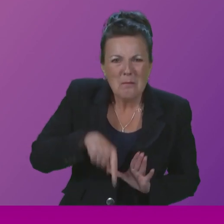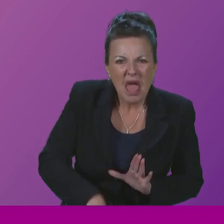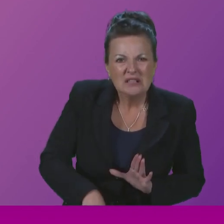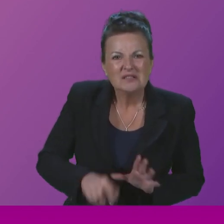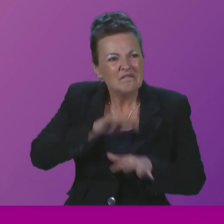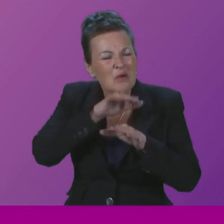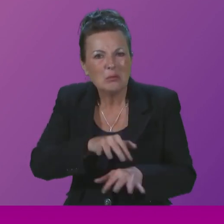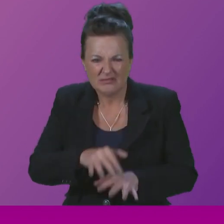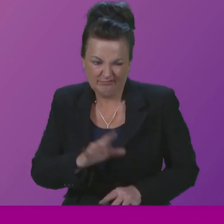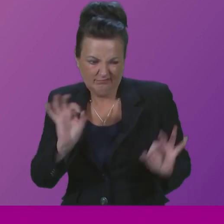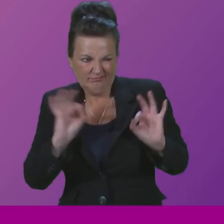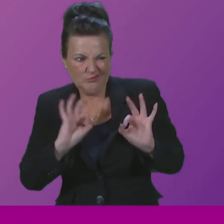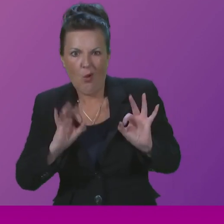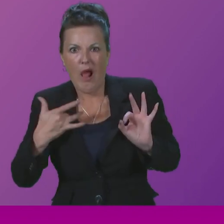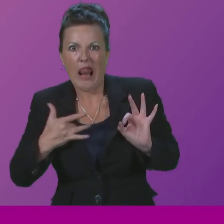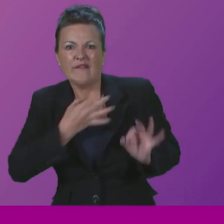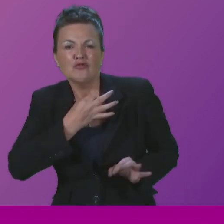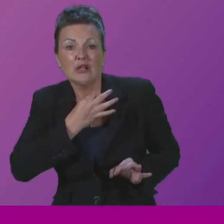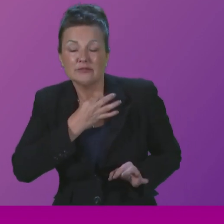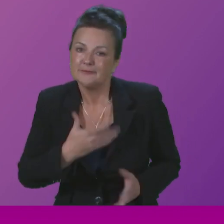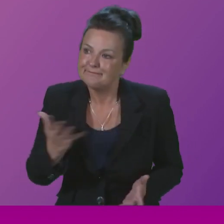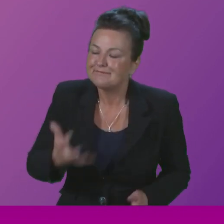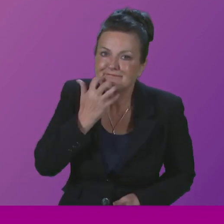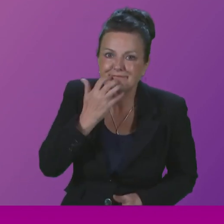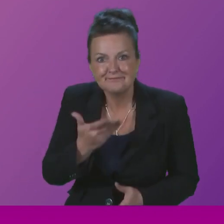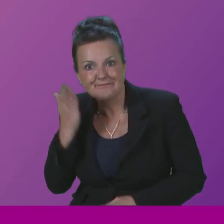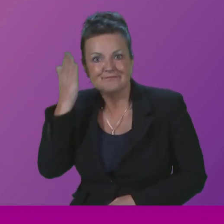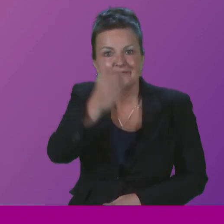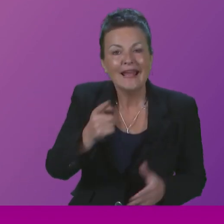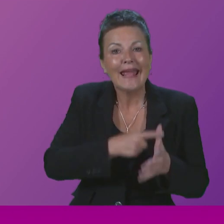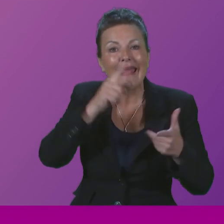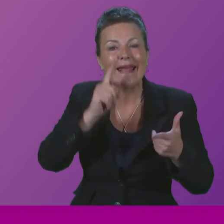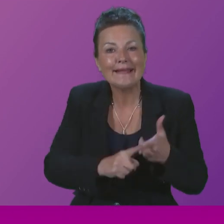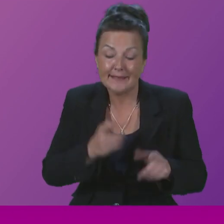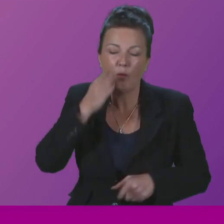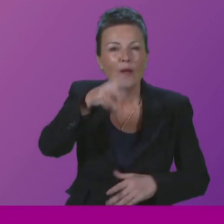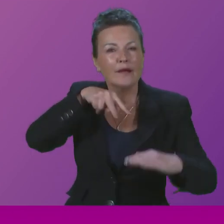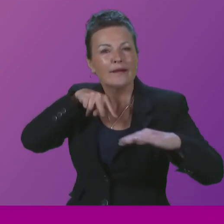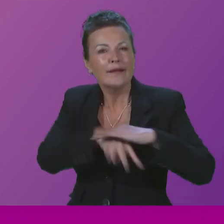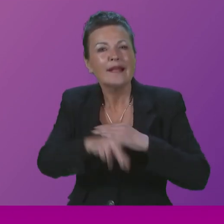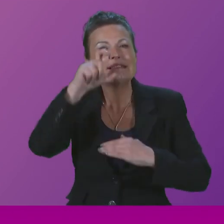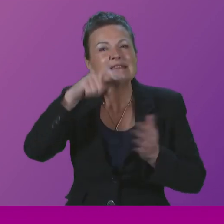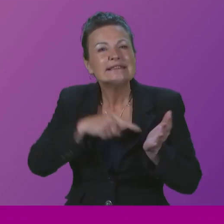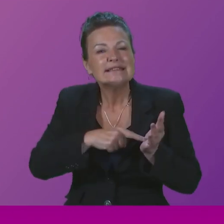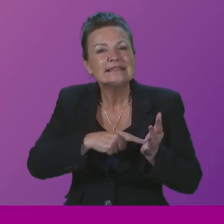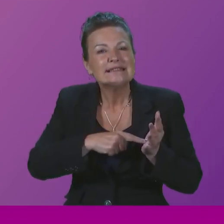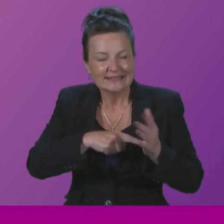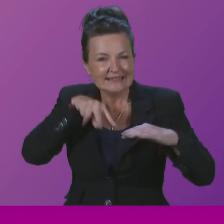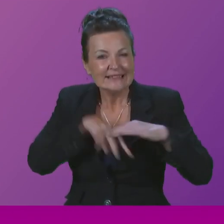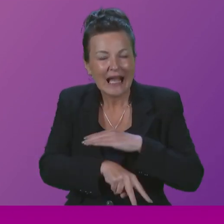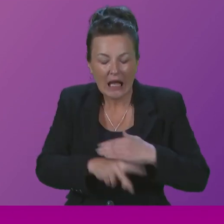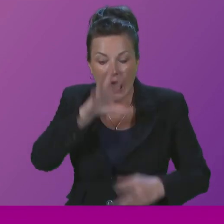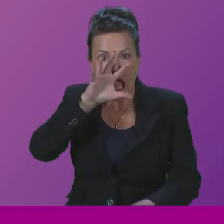he got himself to A&E and eventually had a CT scan. It showed a large tumor that had spread to his spine.